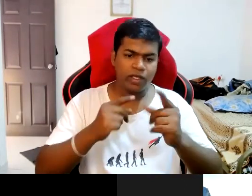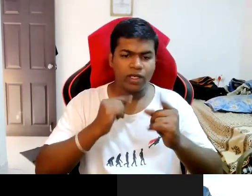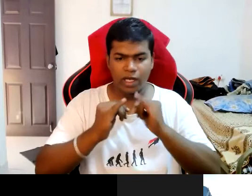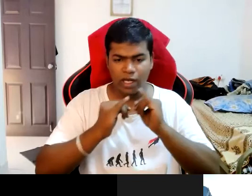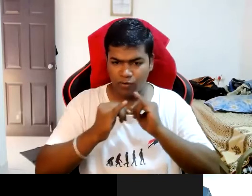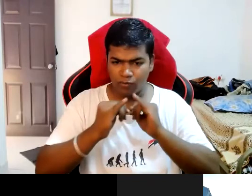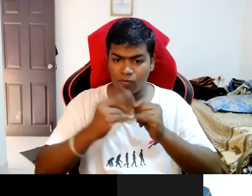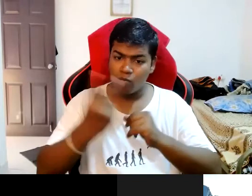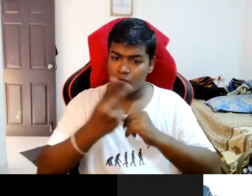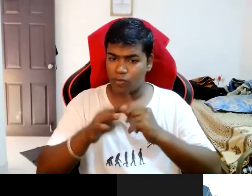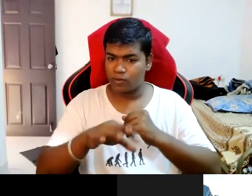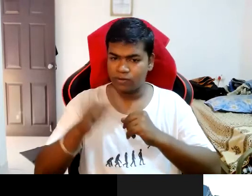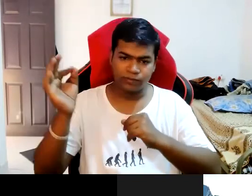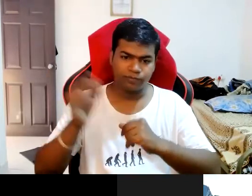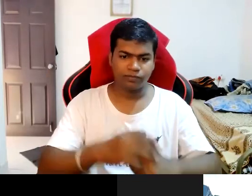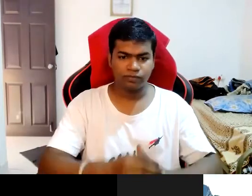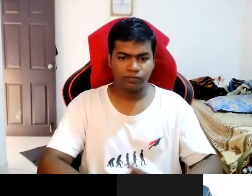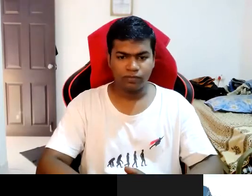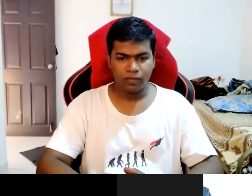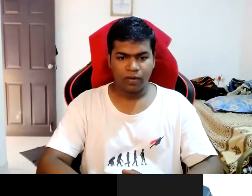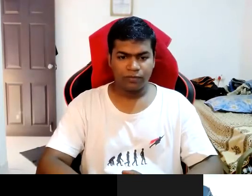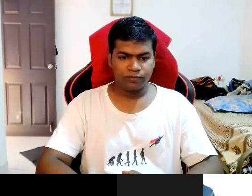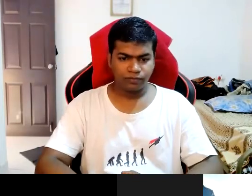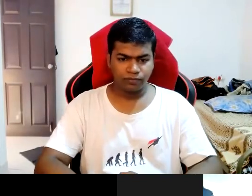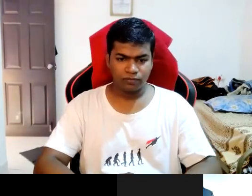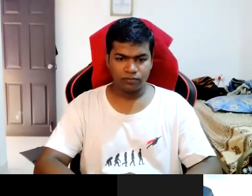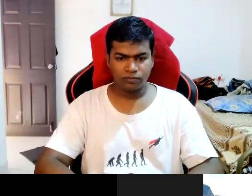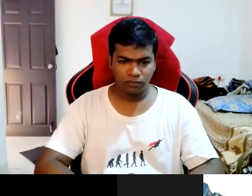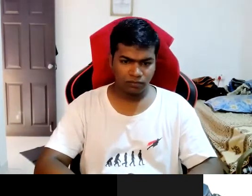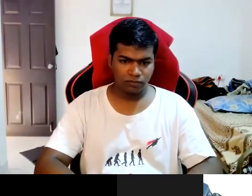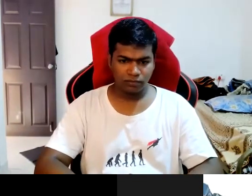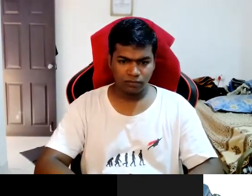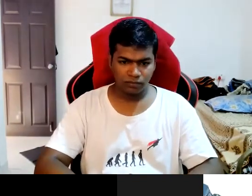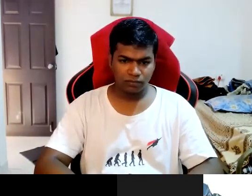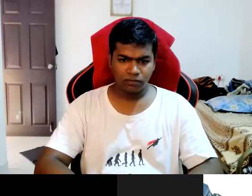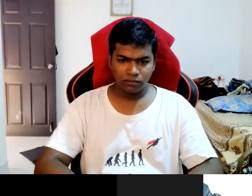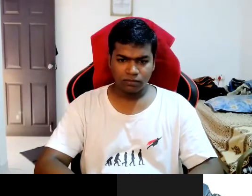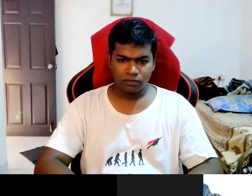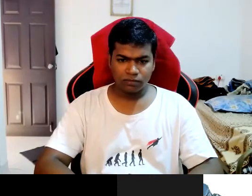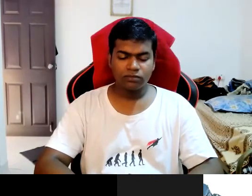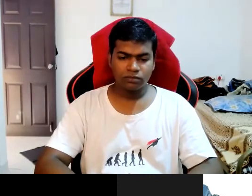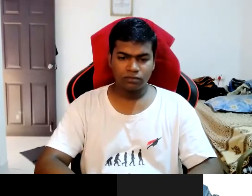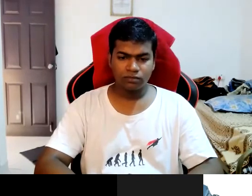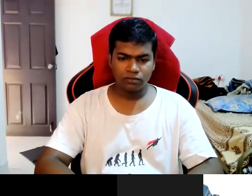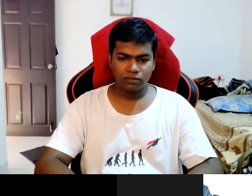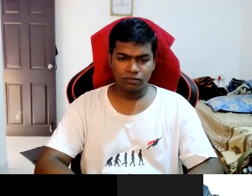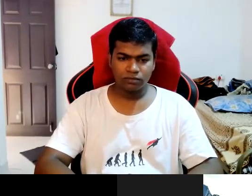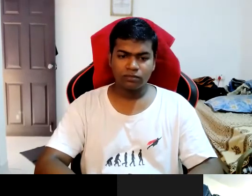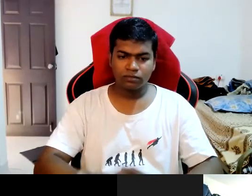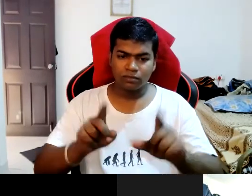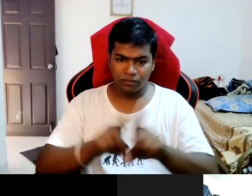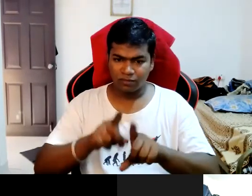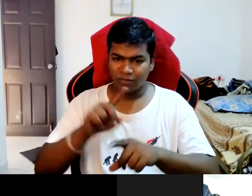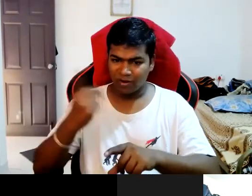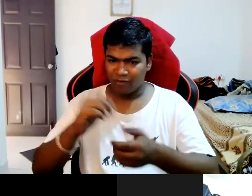selected so there also my friend used to help me wherever I go by wheelchair she used to take me